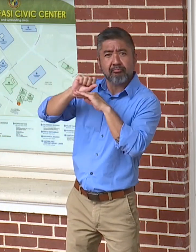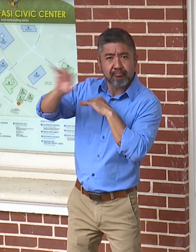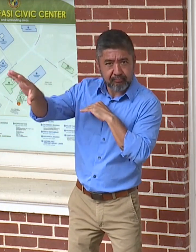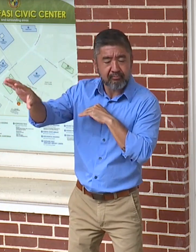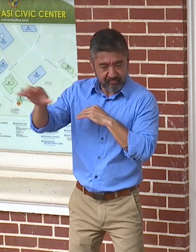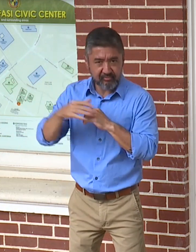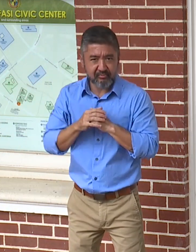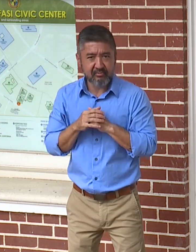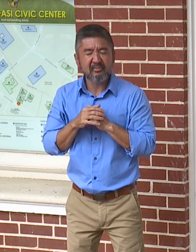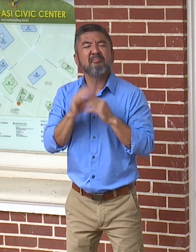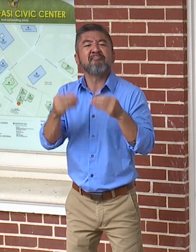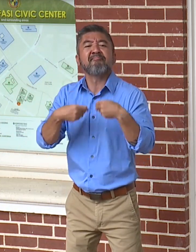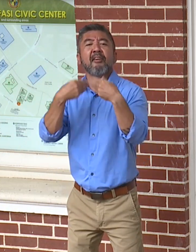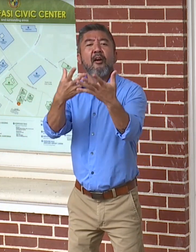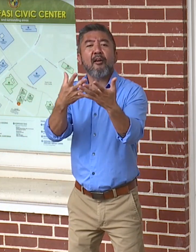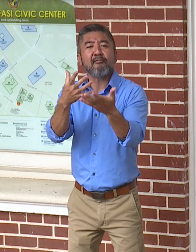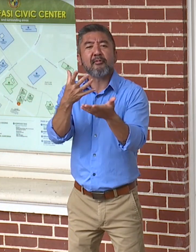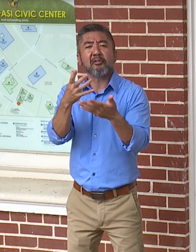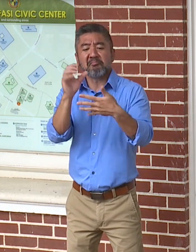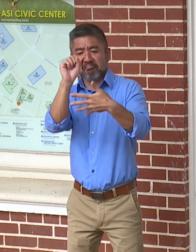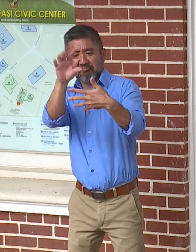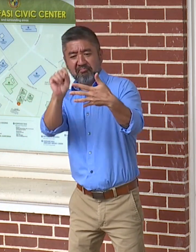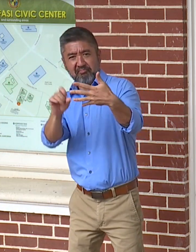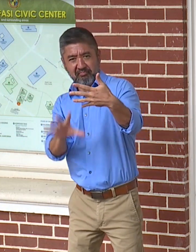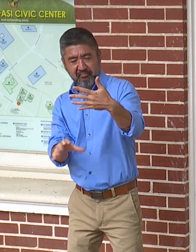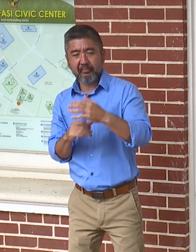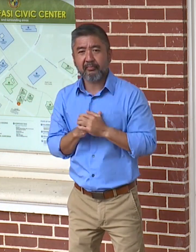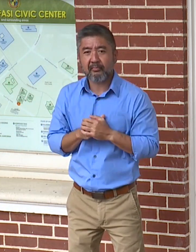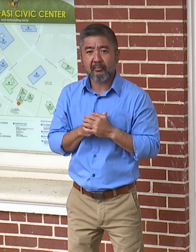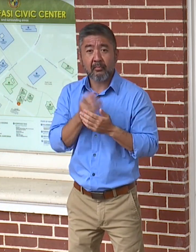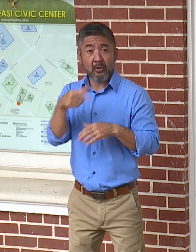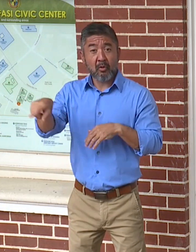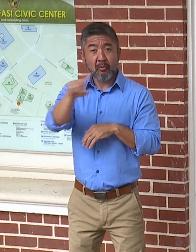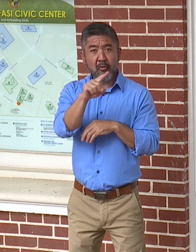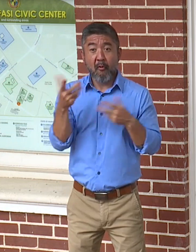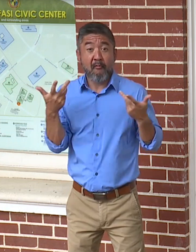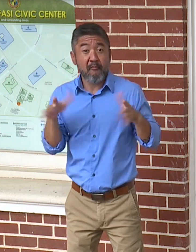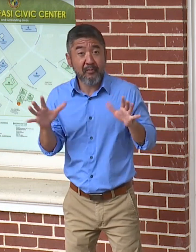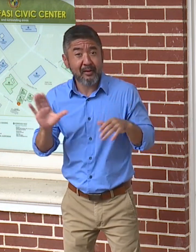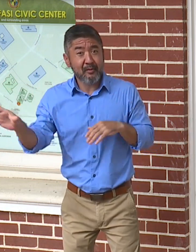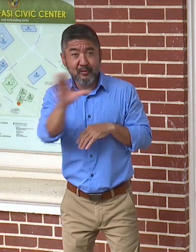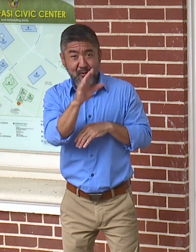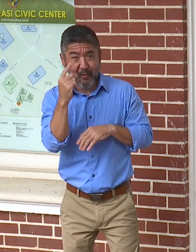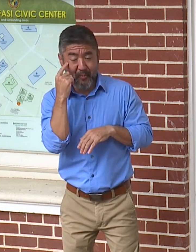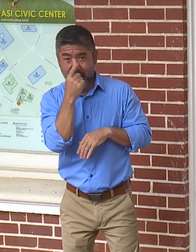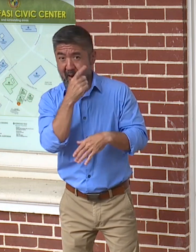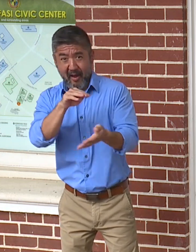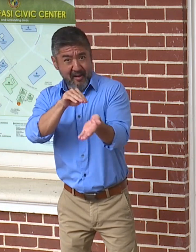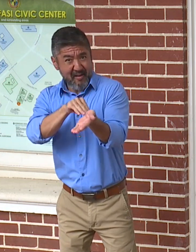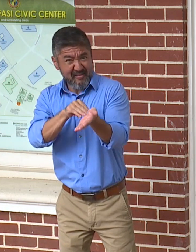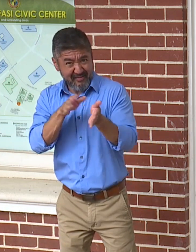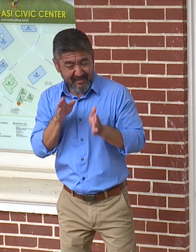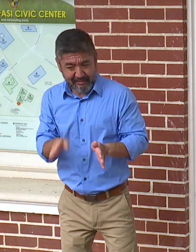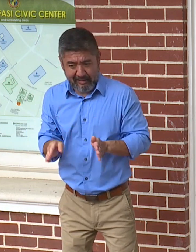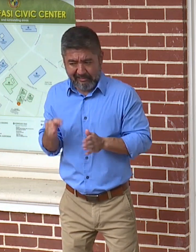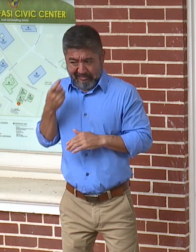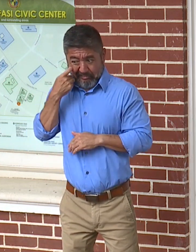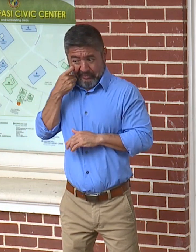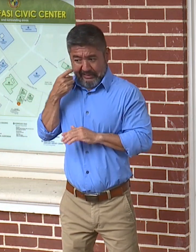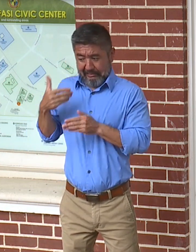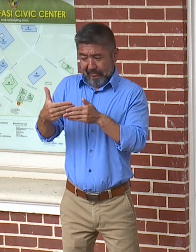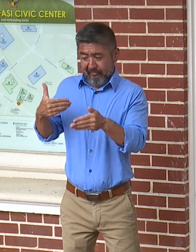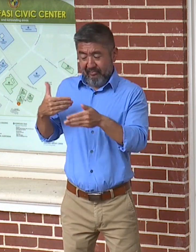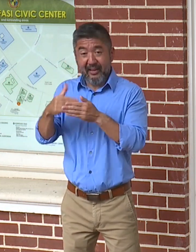you, we offer these helpful hints. If you have visited your eye care doctor within the past six months,